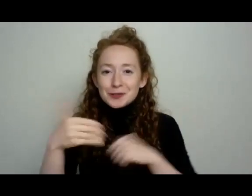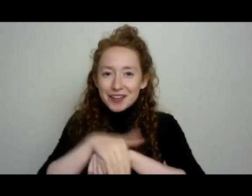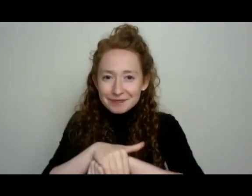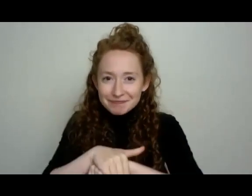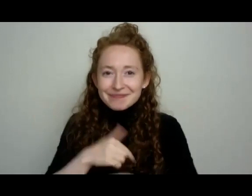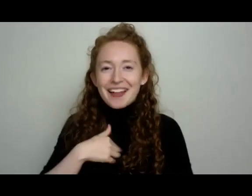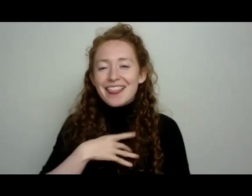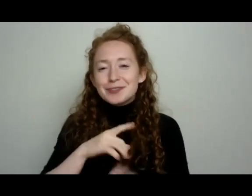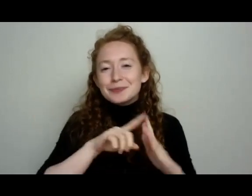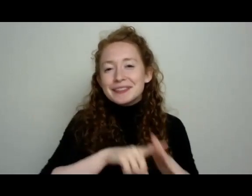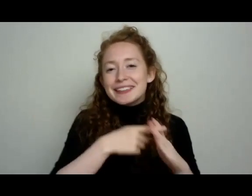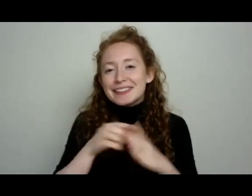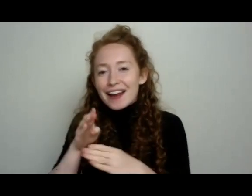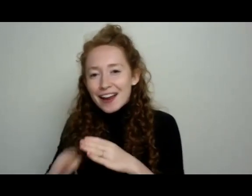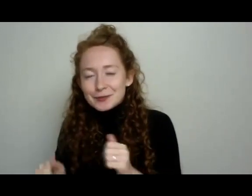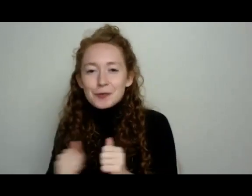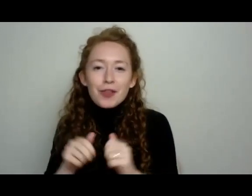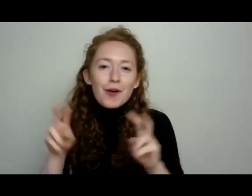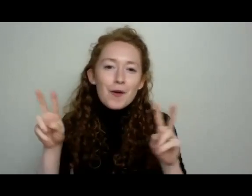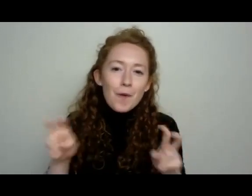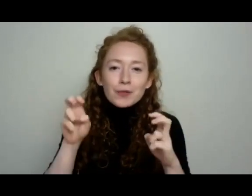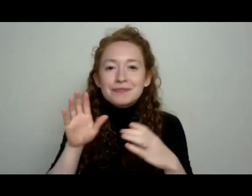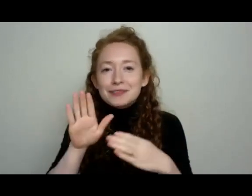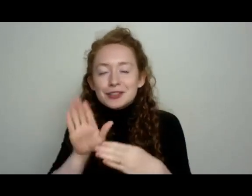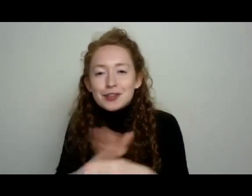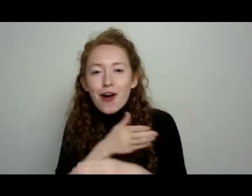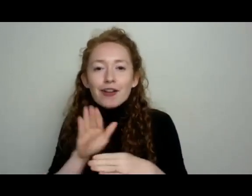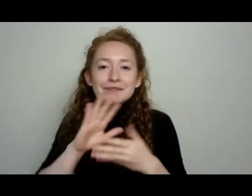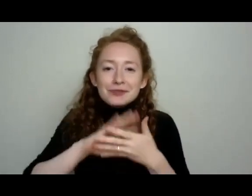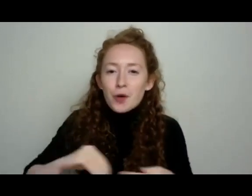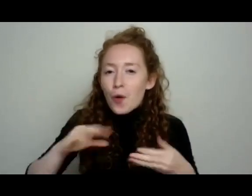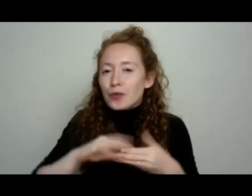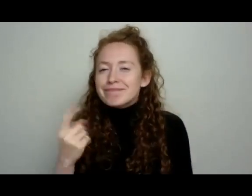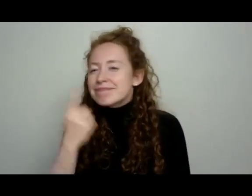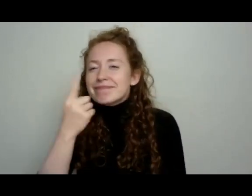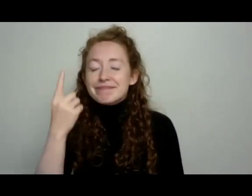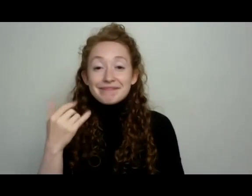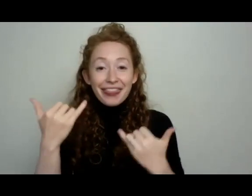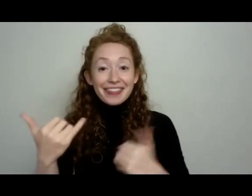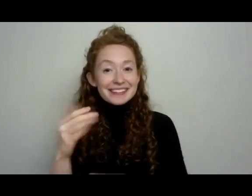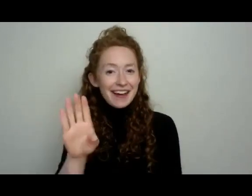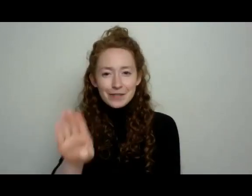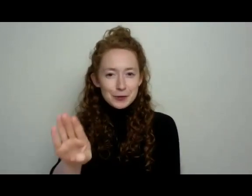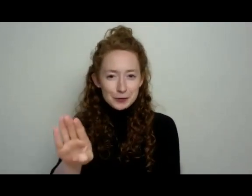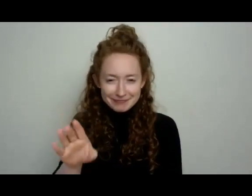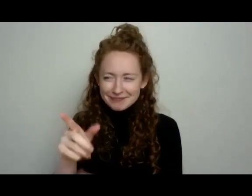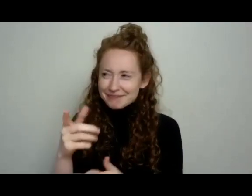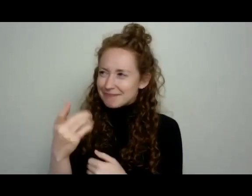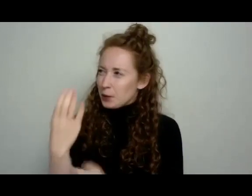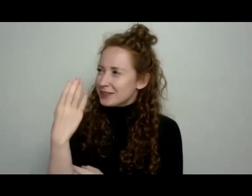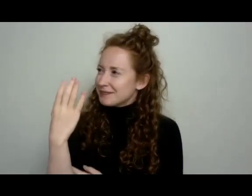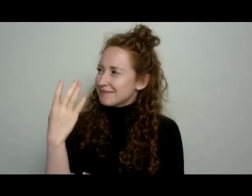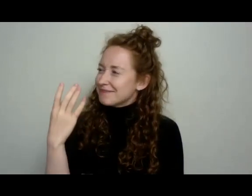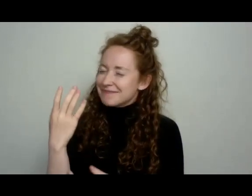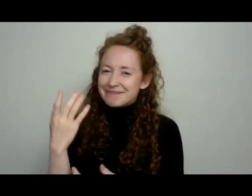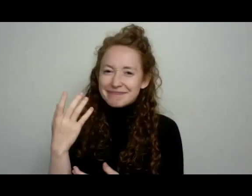a quote, song, story, poem with something. this morning, some this evening. What is time? Some